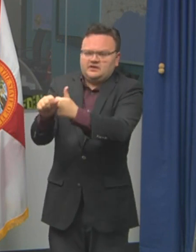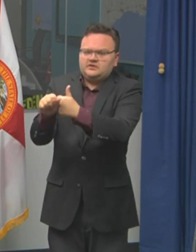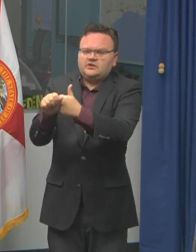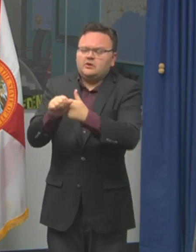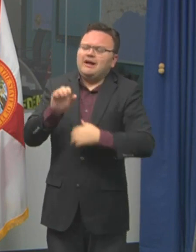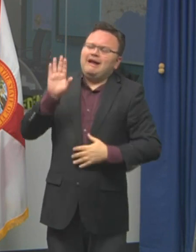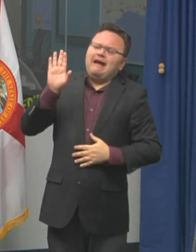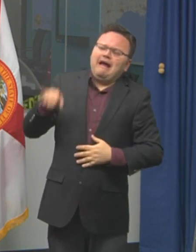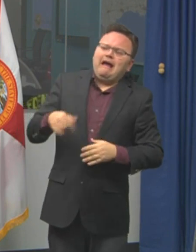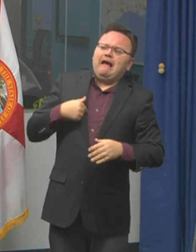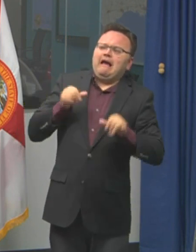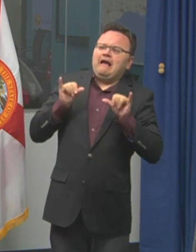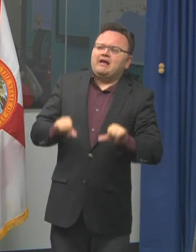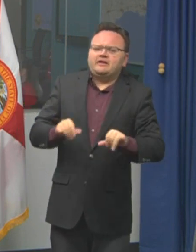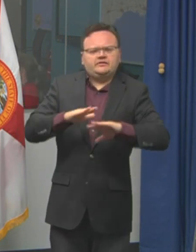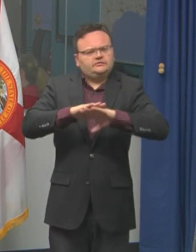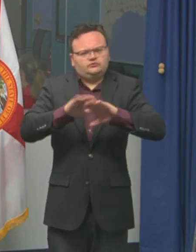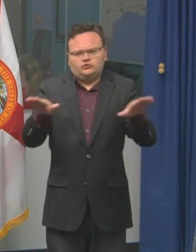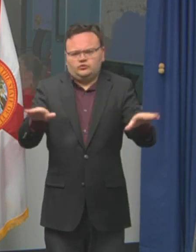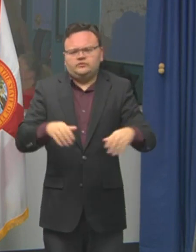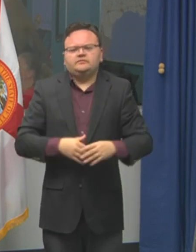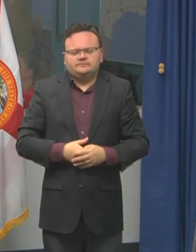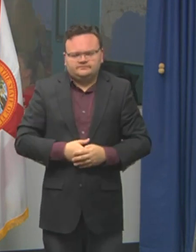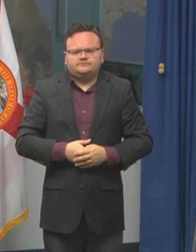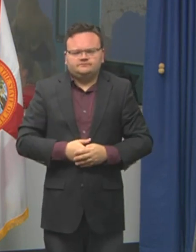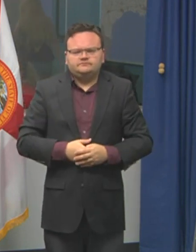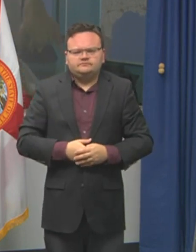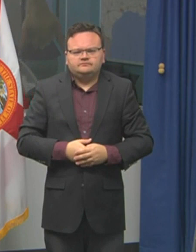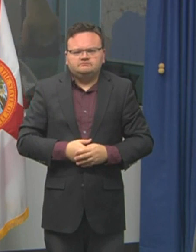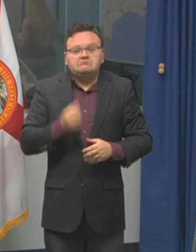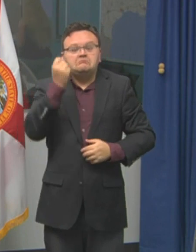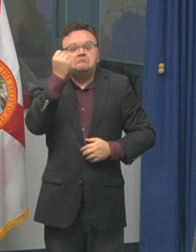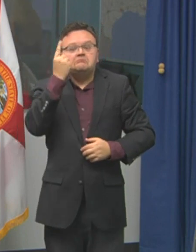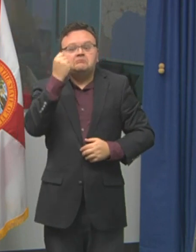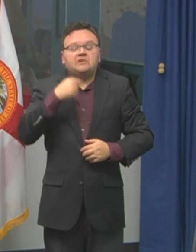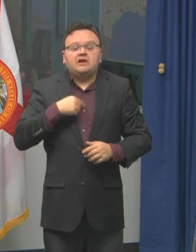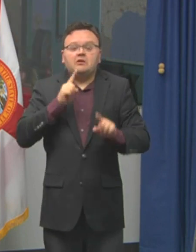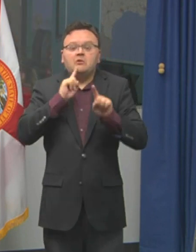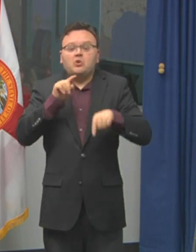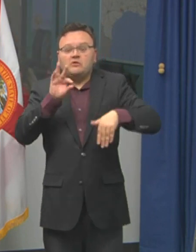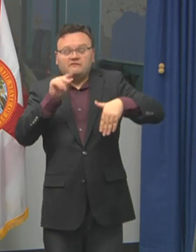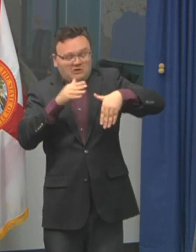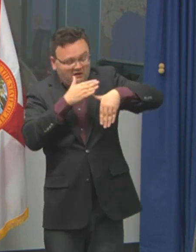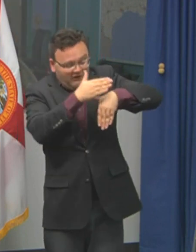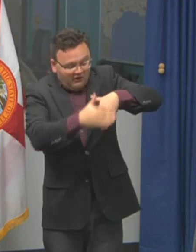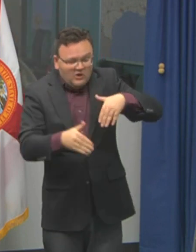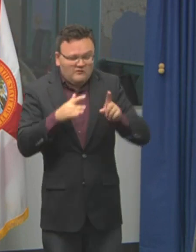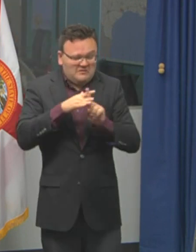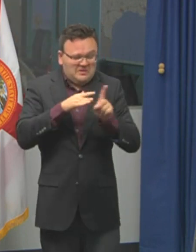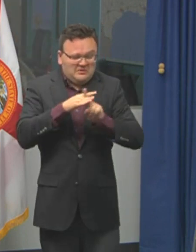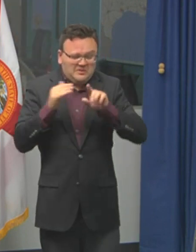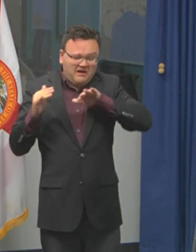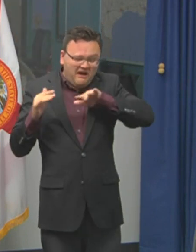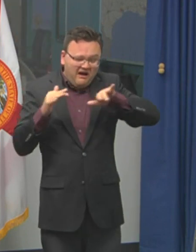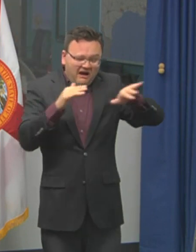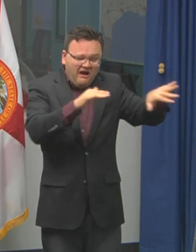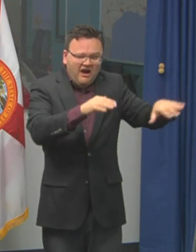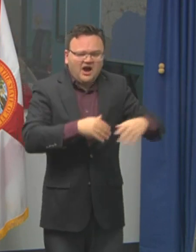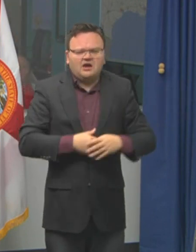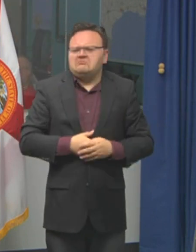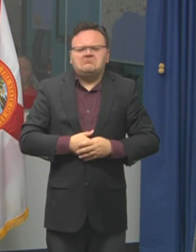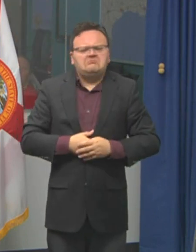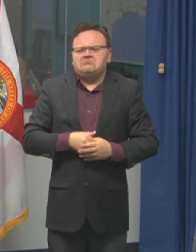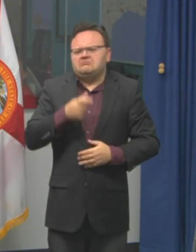heed the call on that. But again, in terms of any type of widespread evacuation, we don't anticipate that that will be something that's